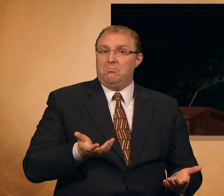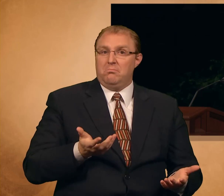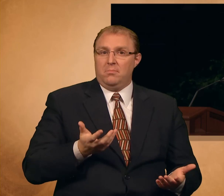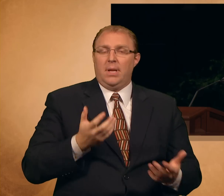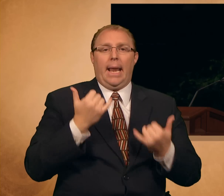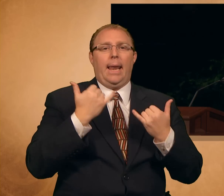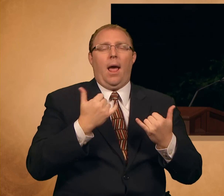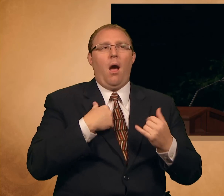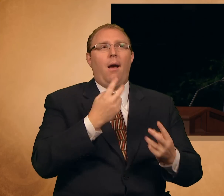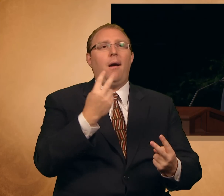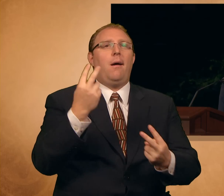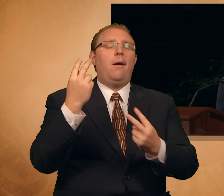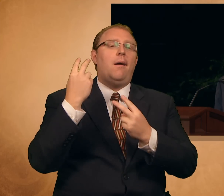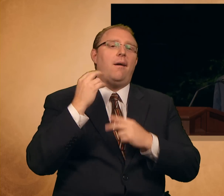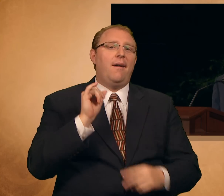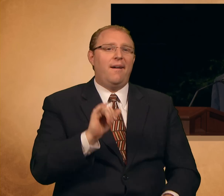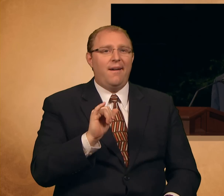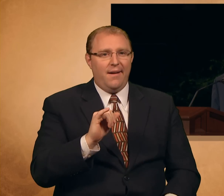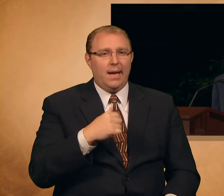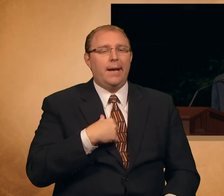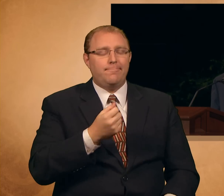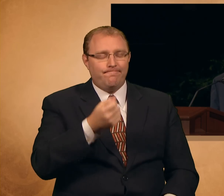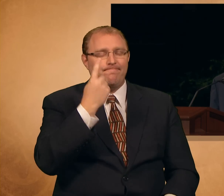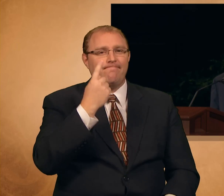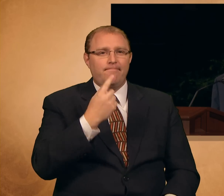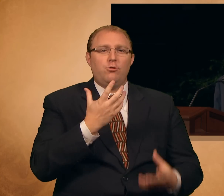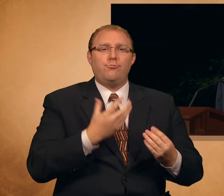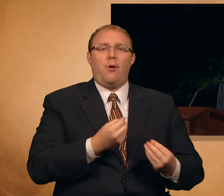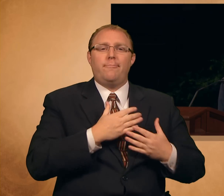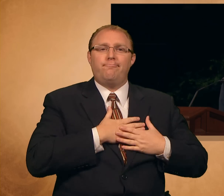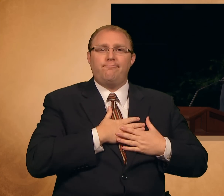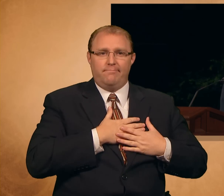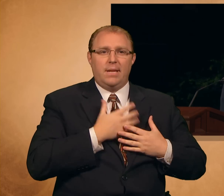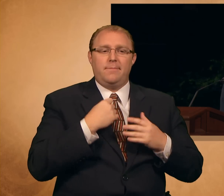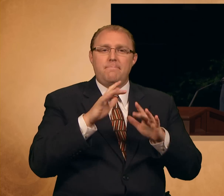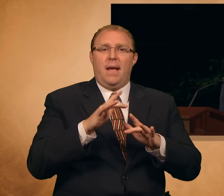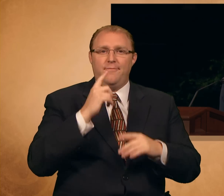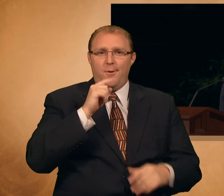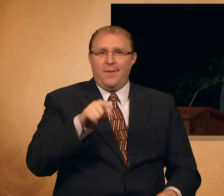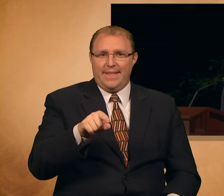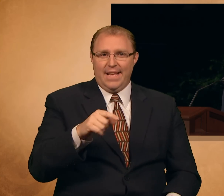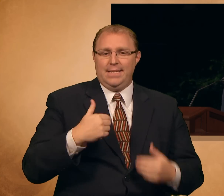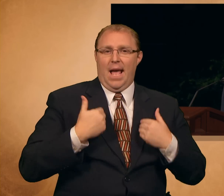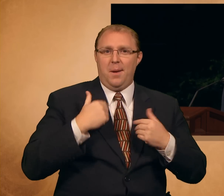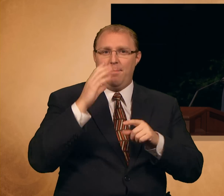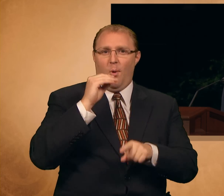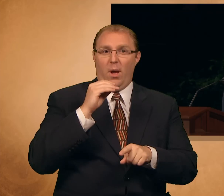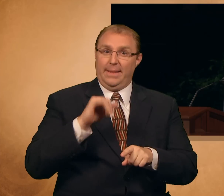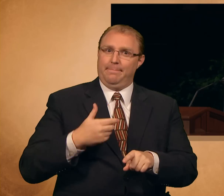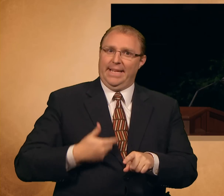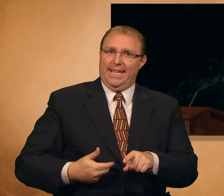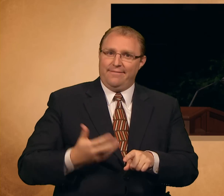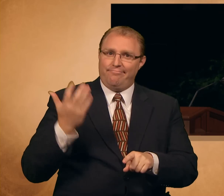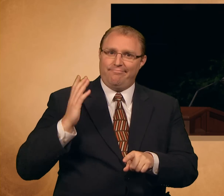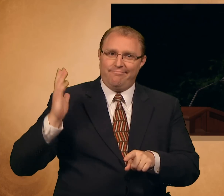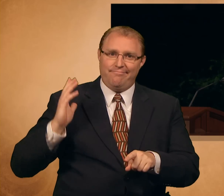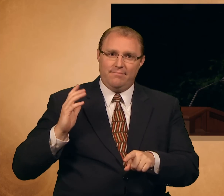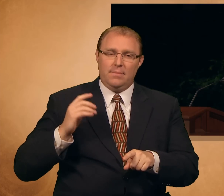look back on that young boy with tenderness and compassion. And I do now, do know now,